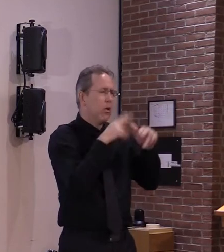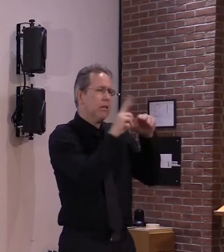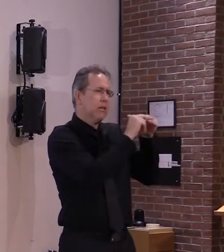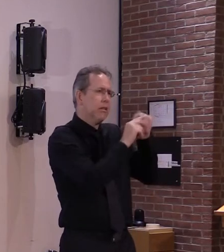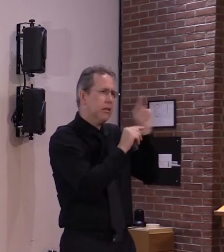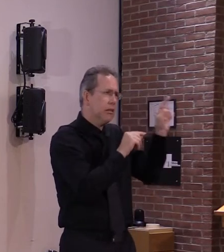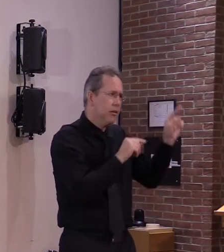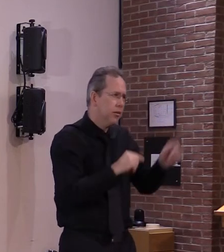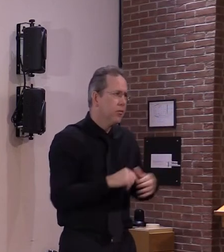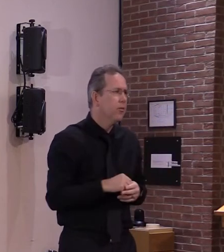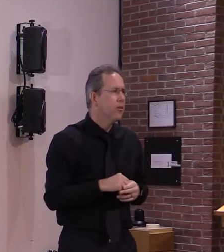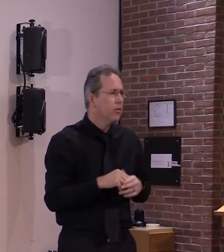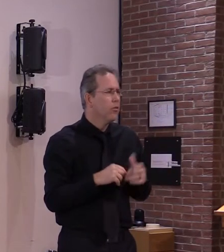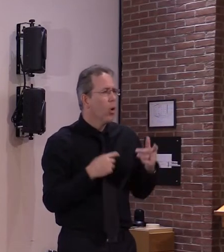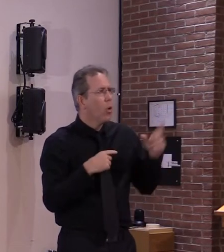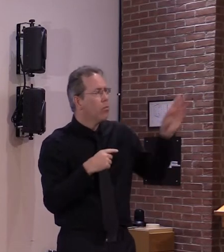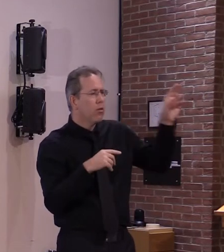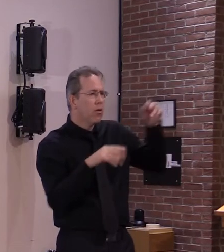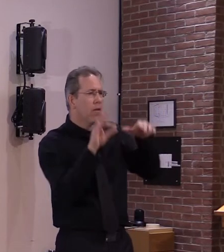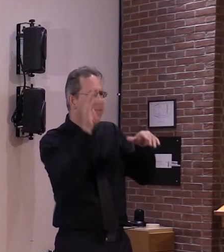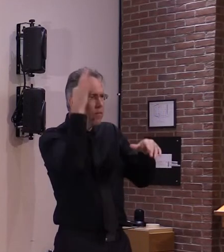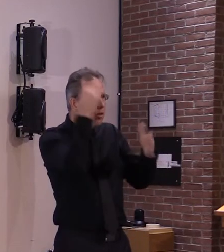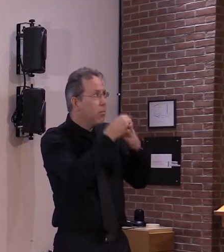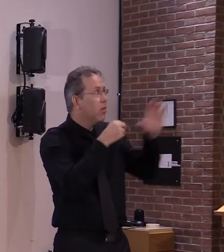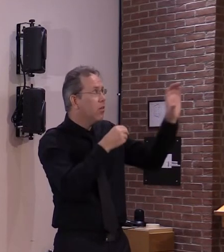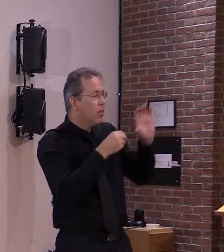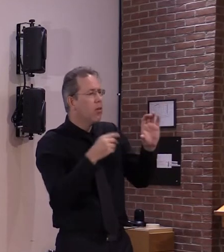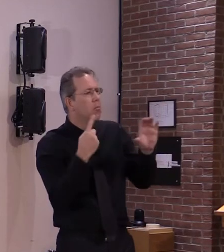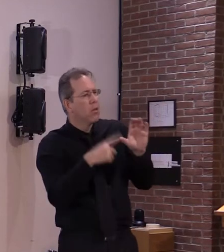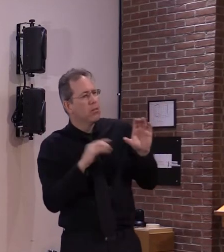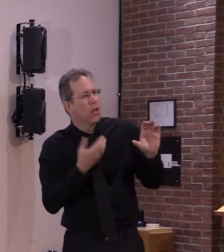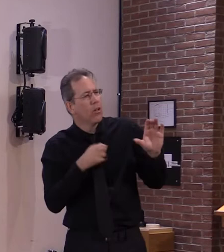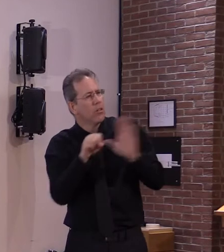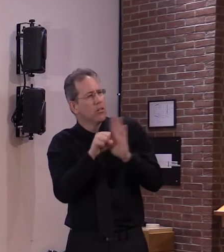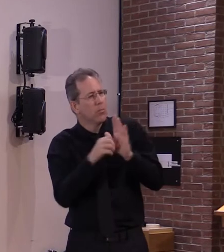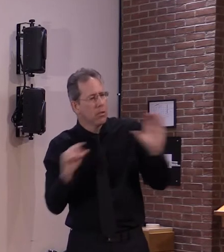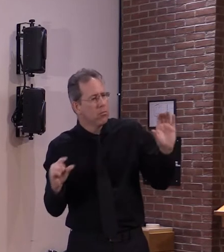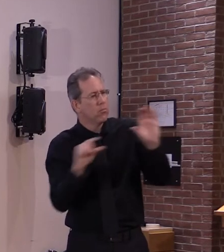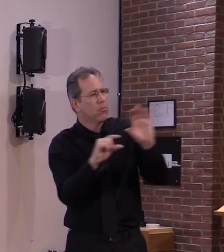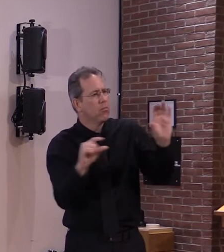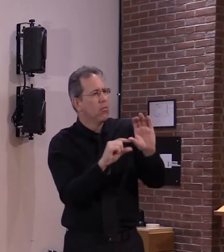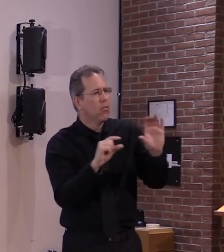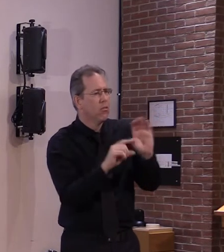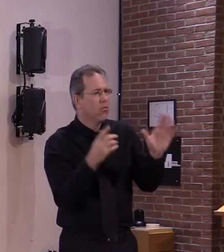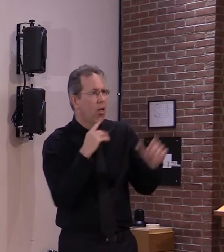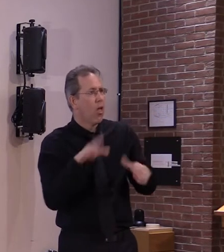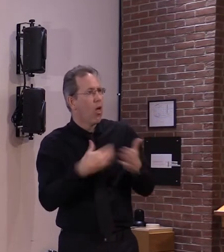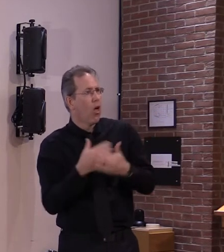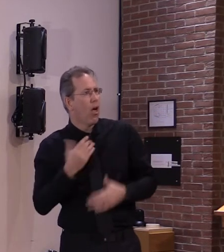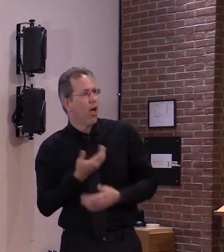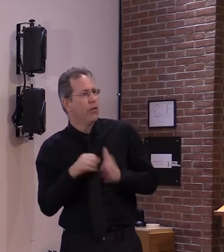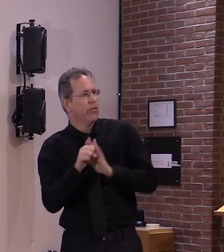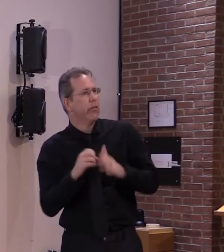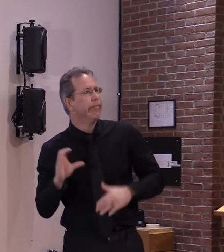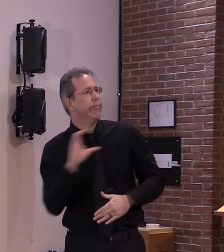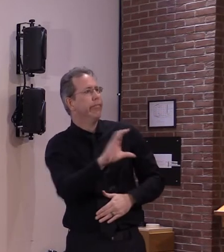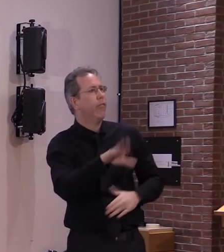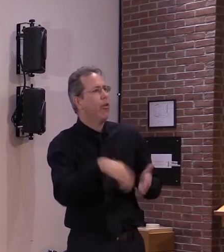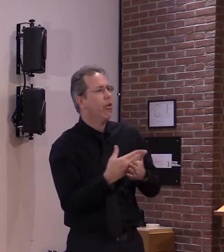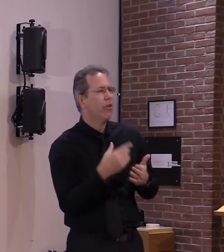we wouldn't deplete our trust fund here in the uh in this state all right great thanks